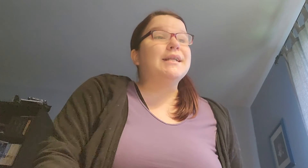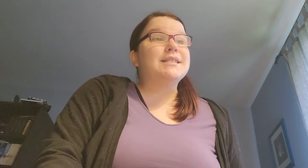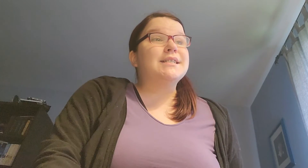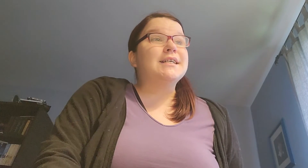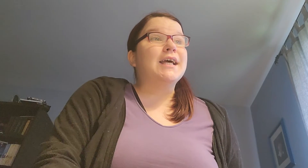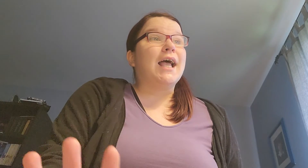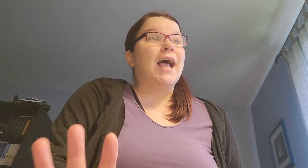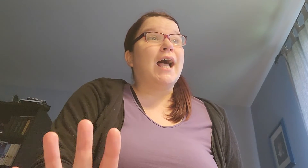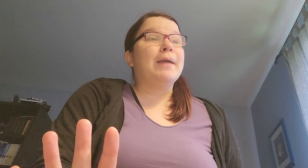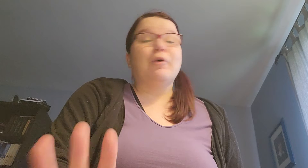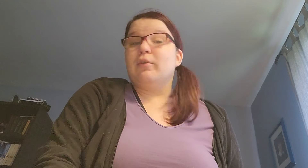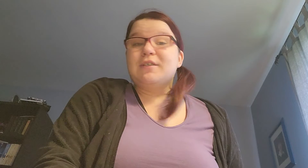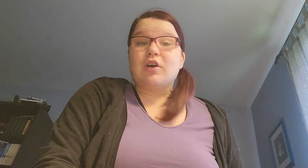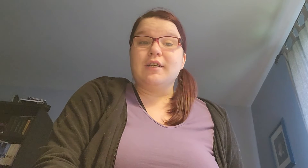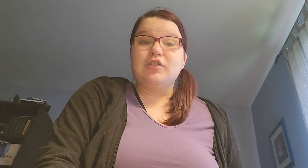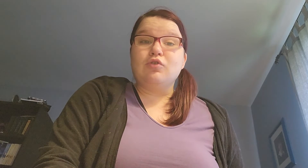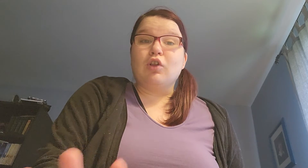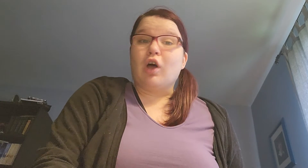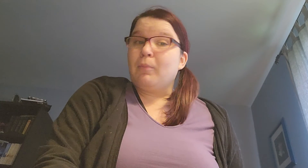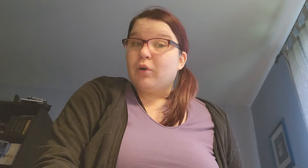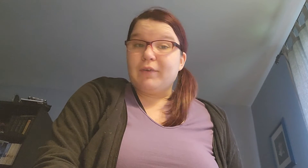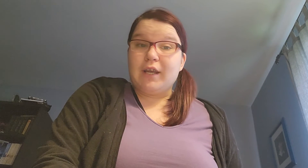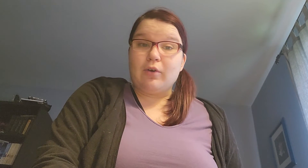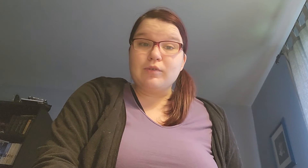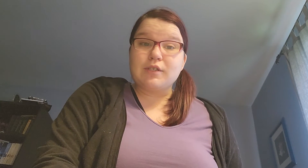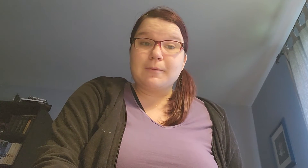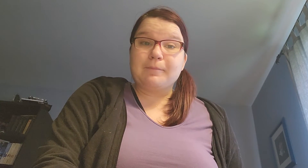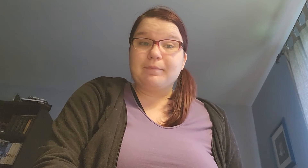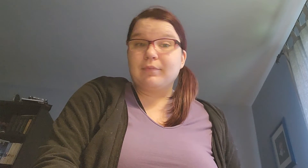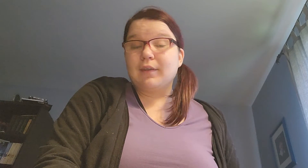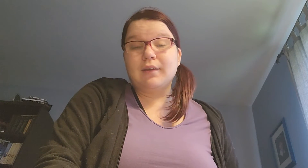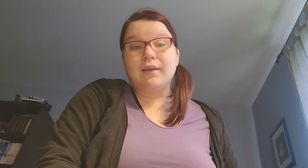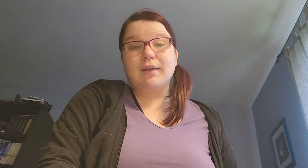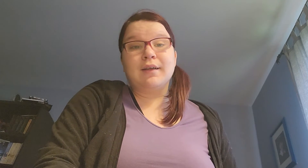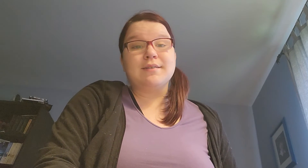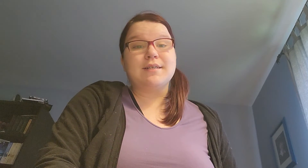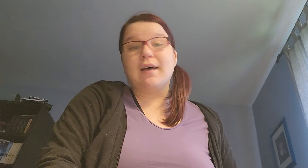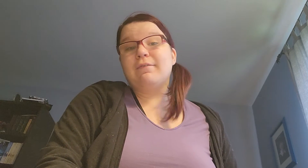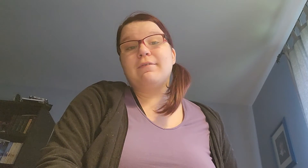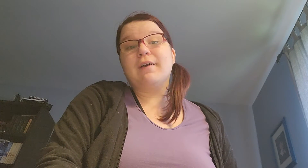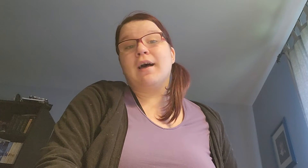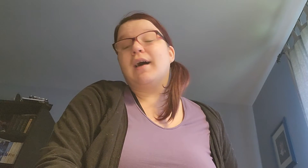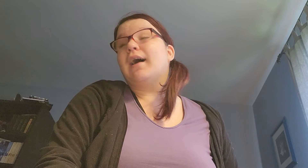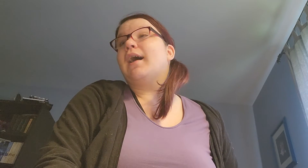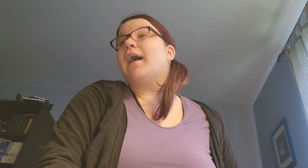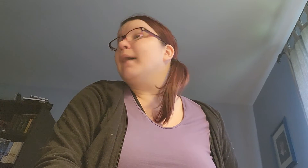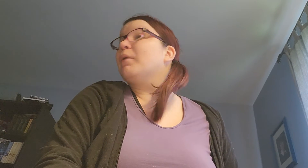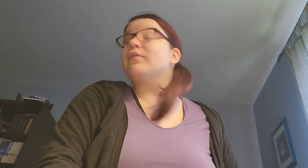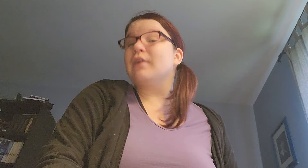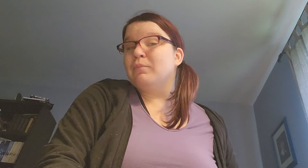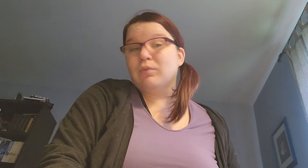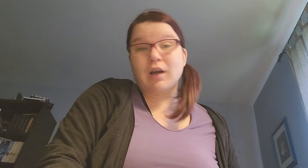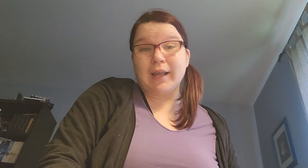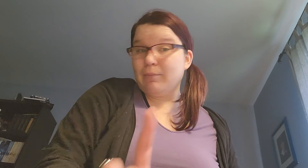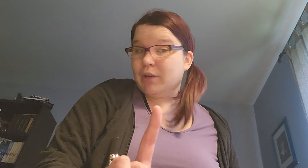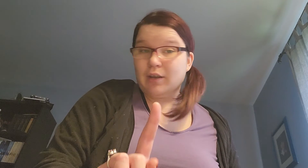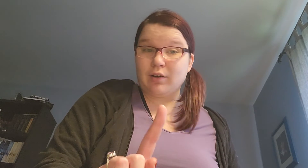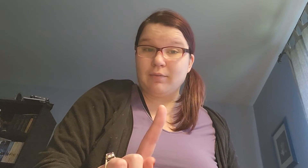But... I'm going to be starting to do a lot more videos. And stuff. Uh... I'm also... I am working on a